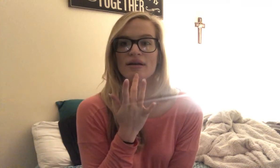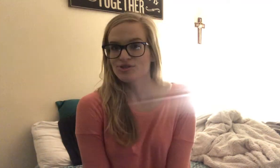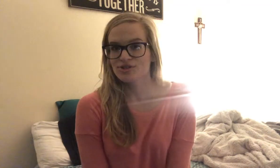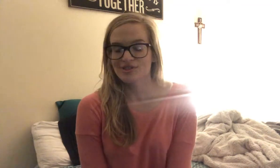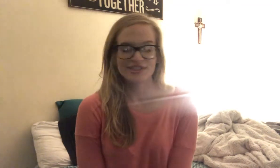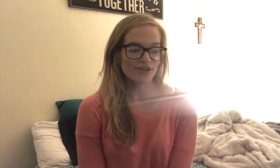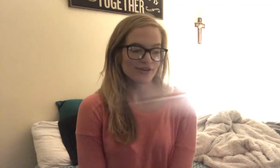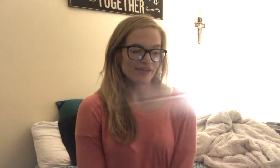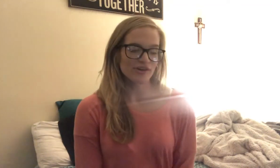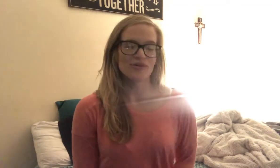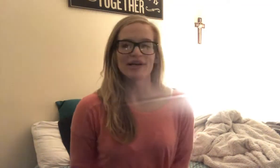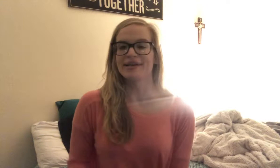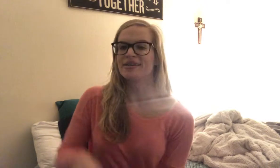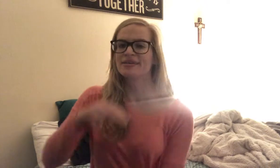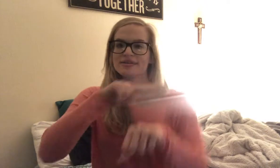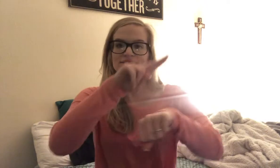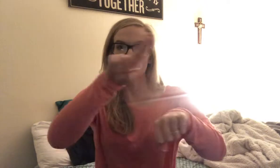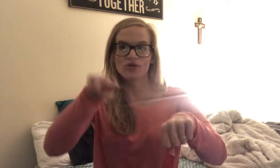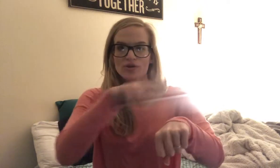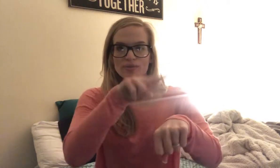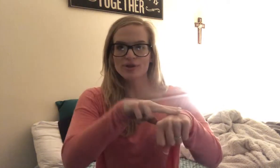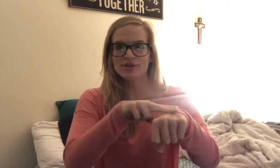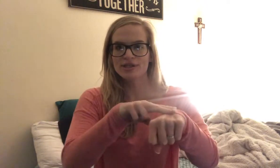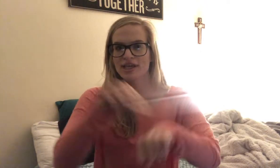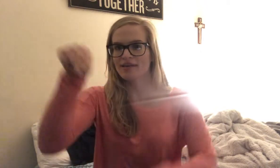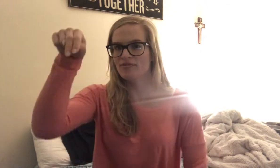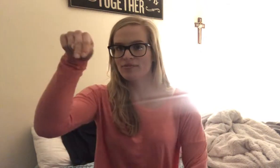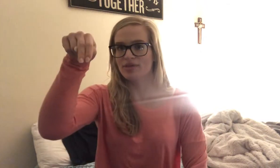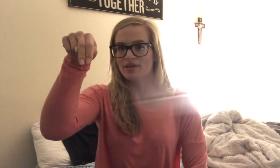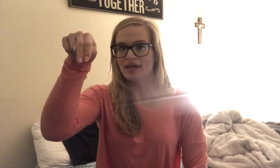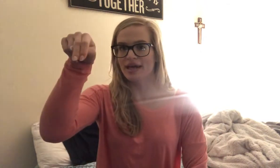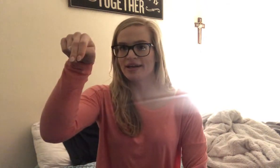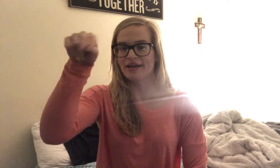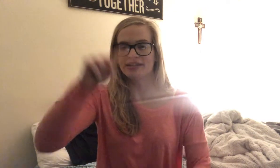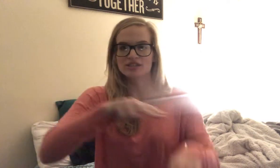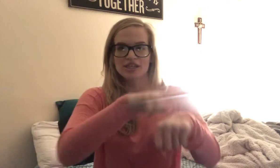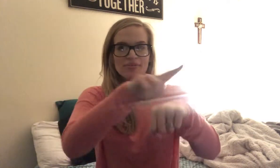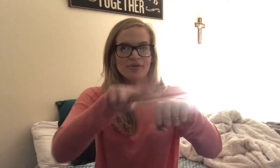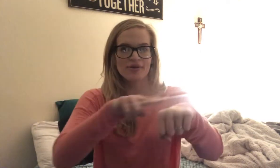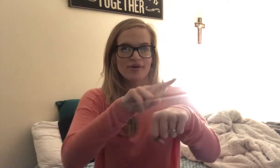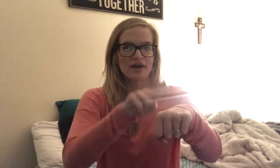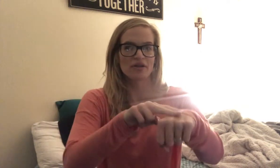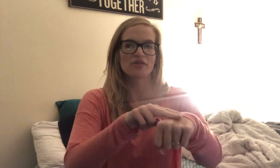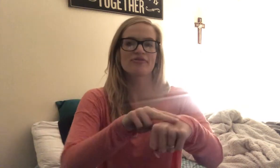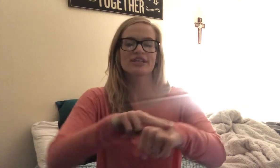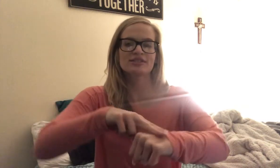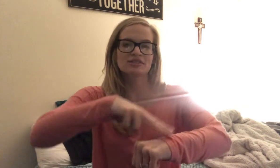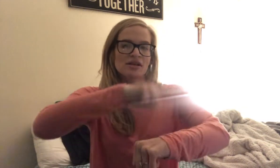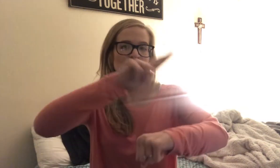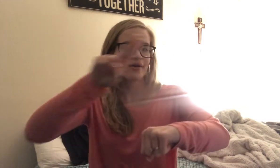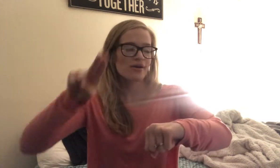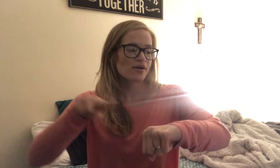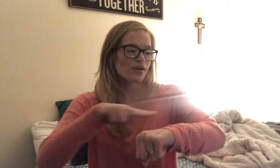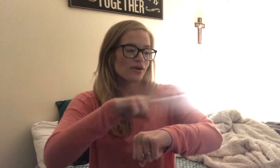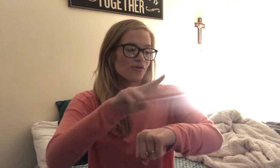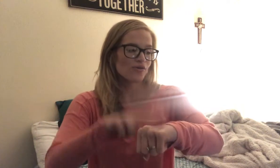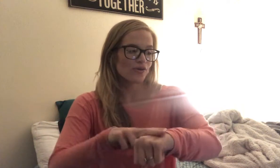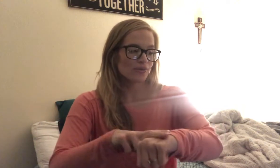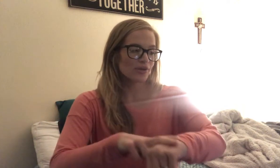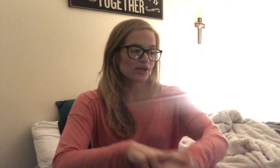Usually, don't give it away. So, normal, again, the N handshape around the fist. Normally,